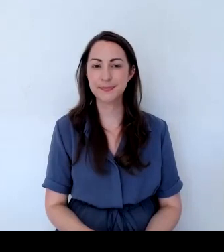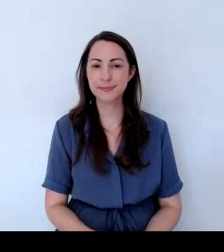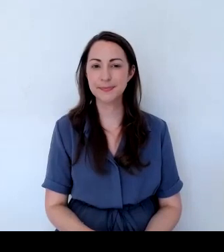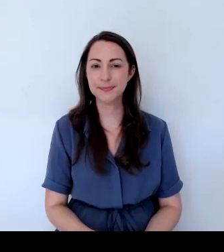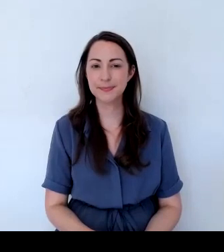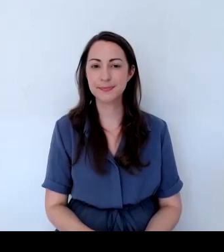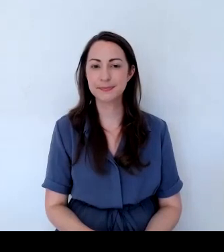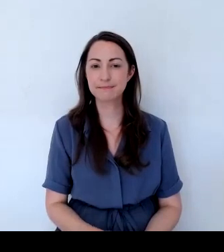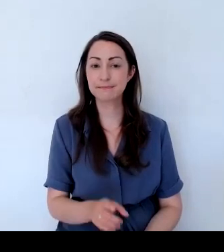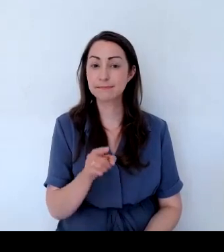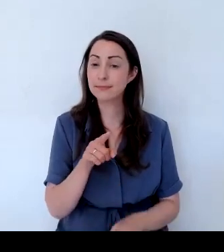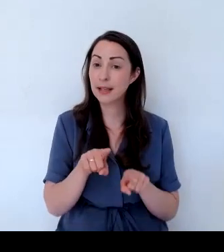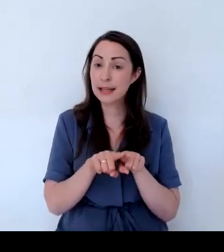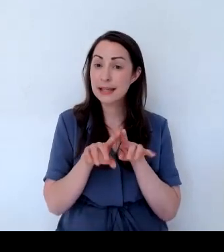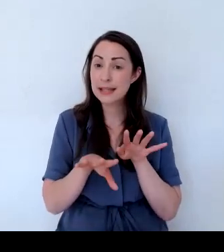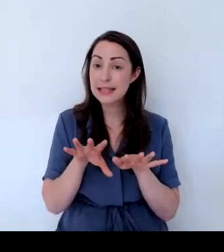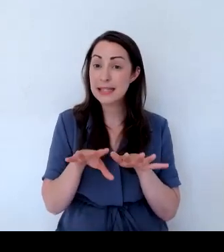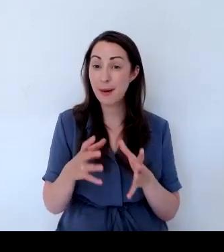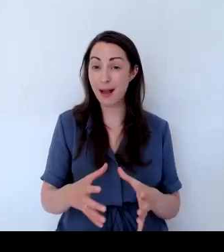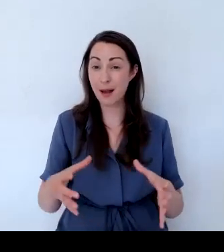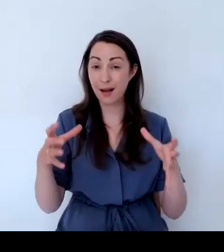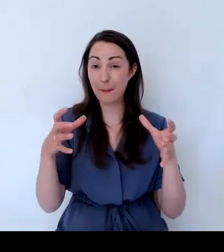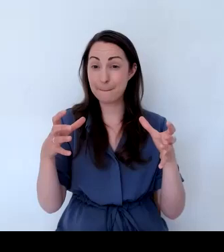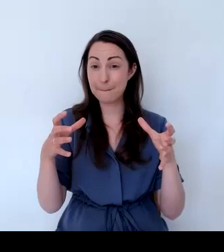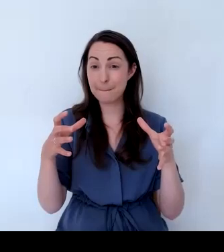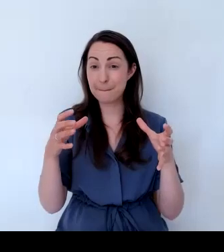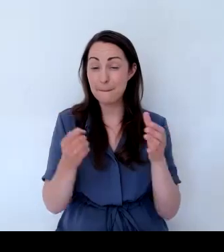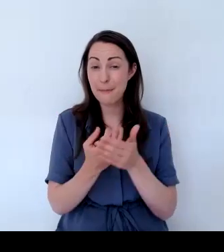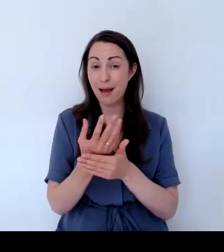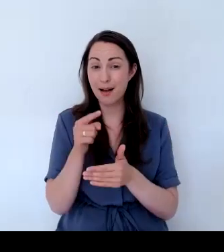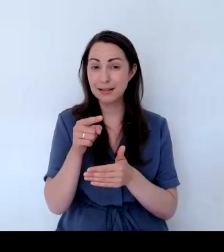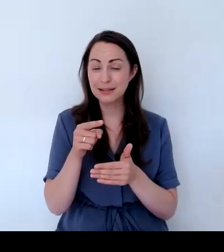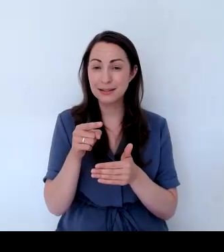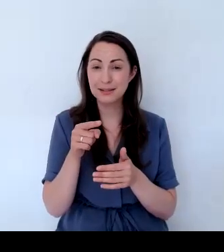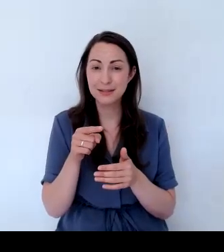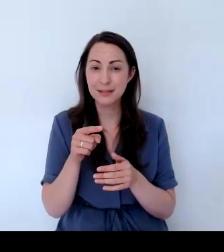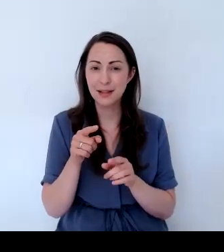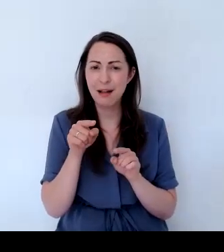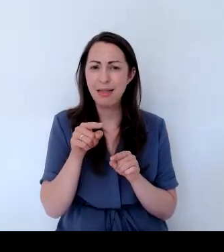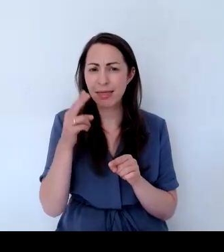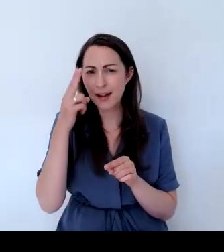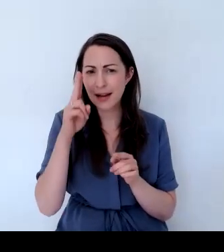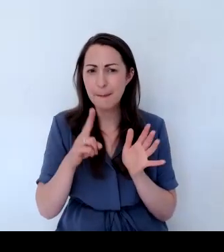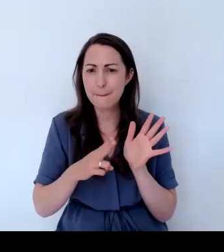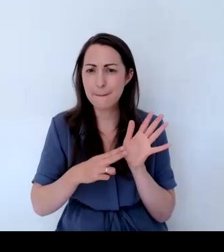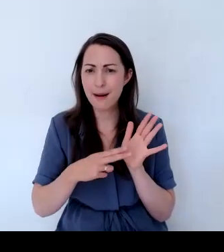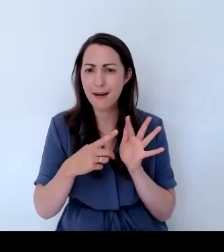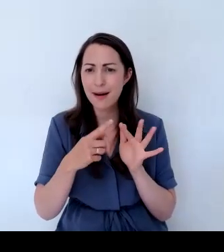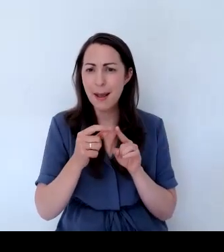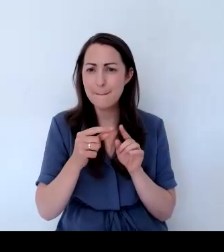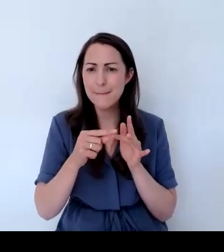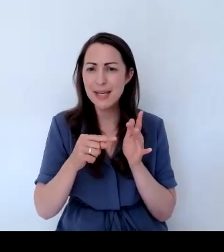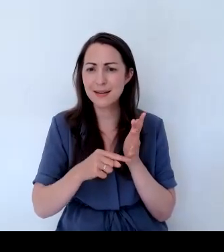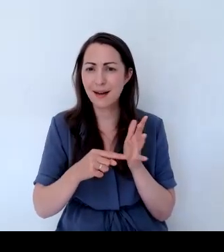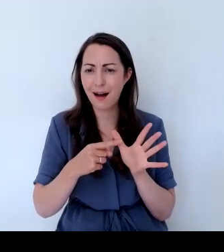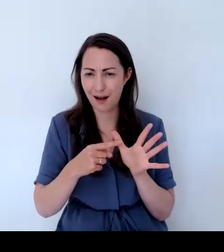Similar plants in them. This is Nepeta. And this will produce a lovely blue flower,